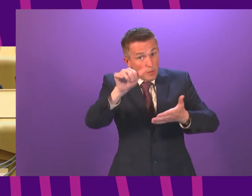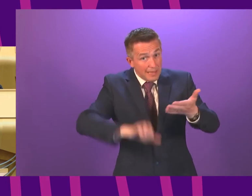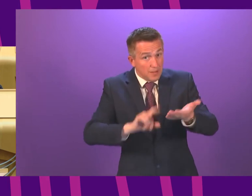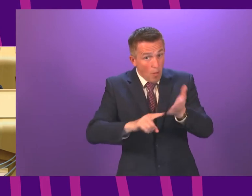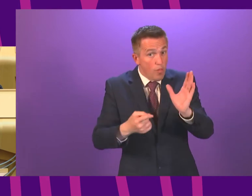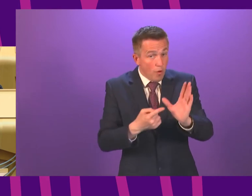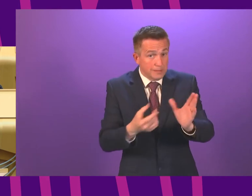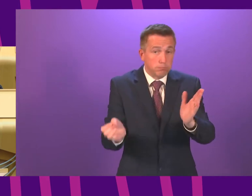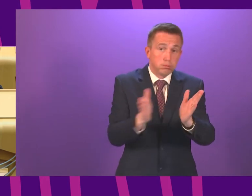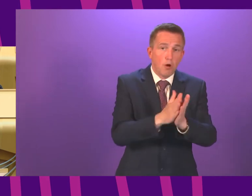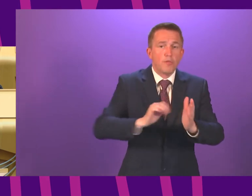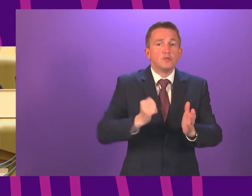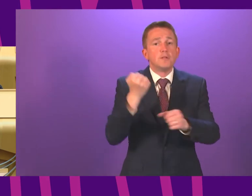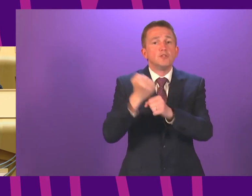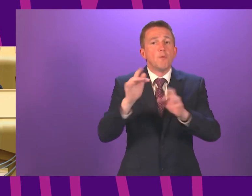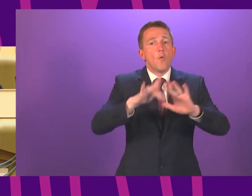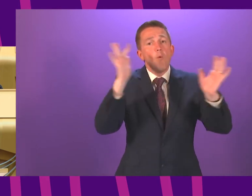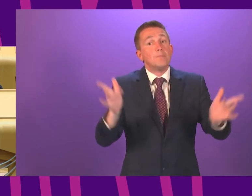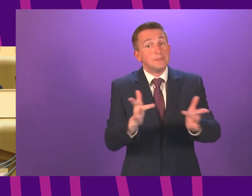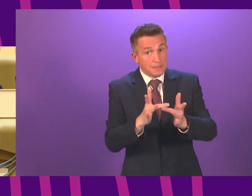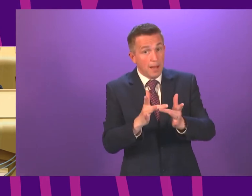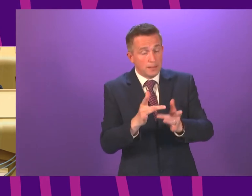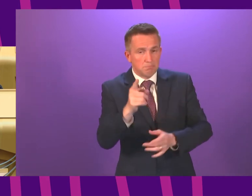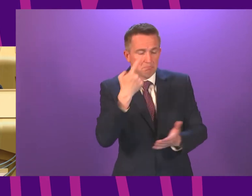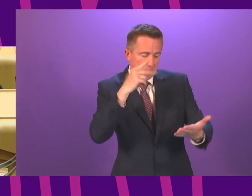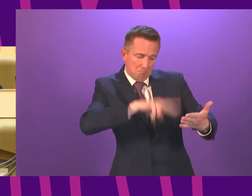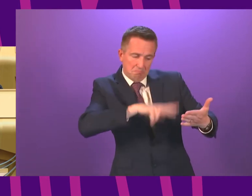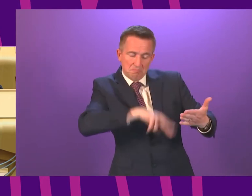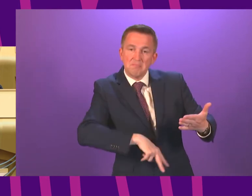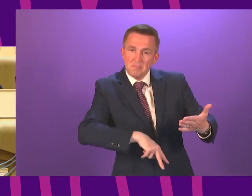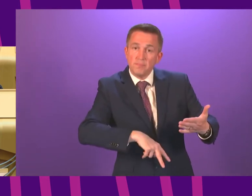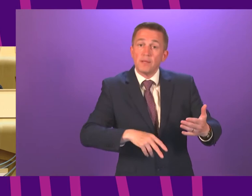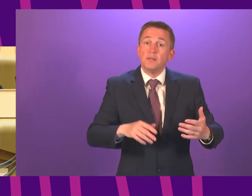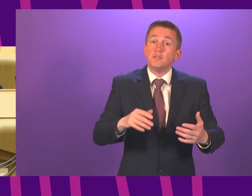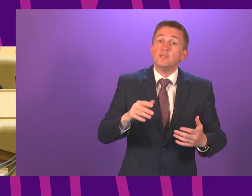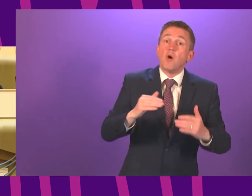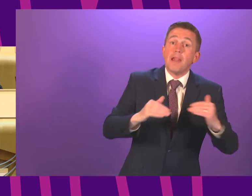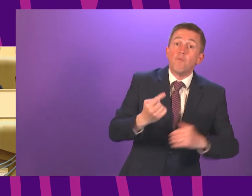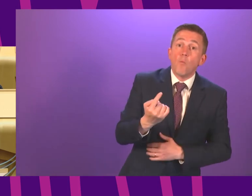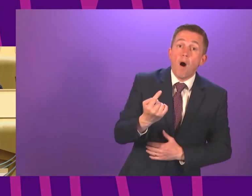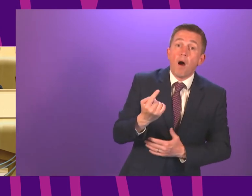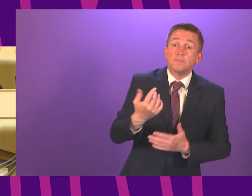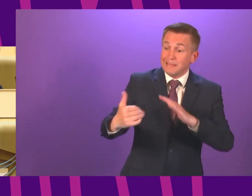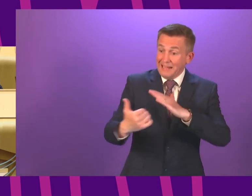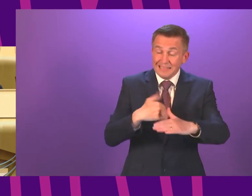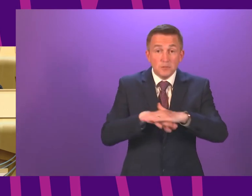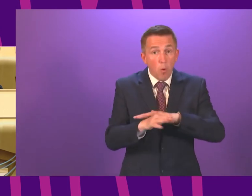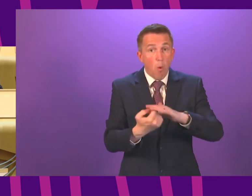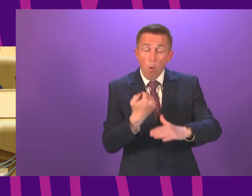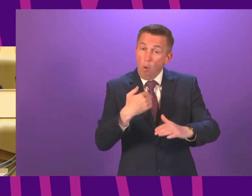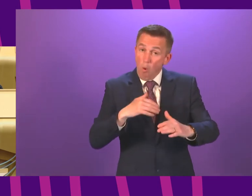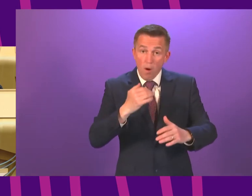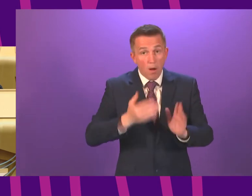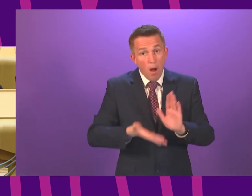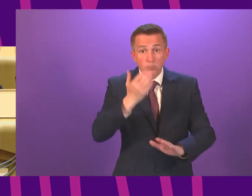out on the Scottish Government website. But the main changes are as follows. The limits on meetings in indoor public places increase